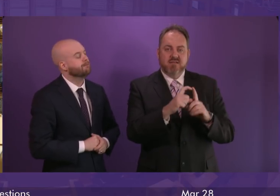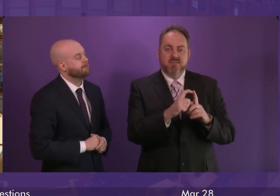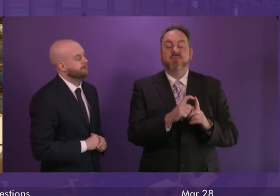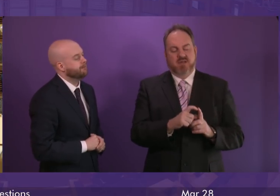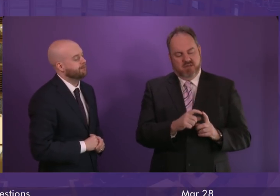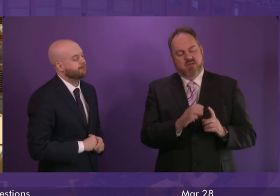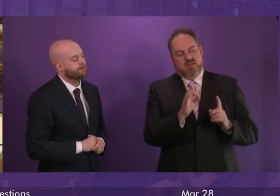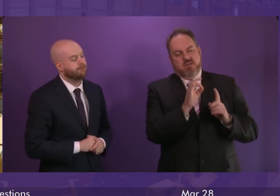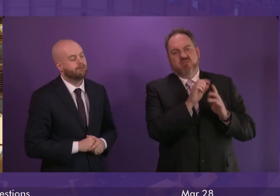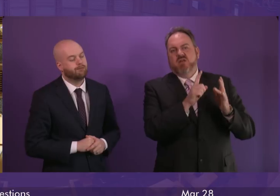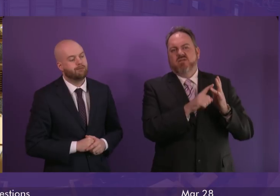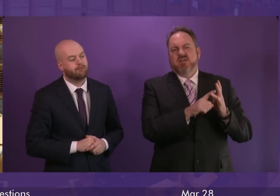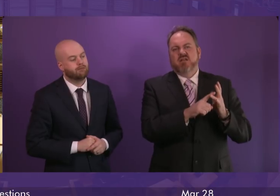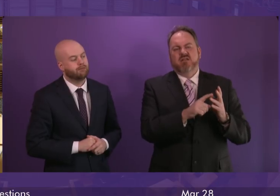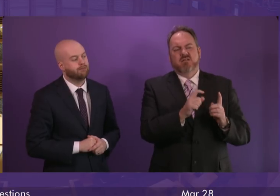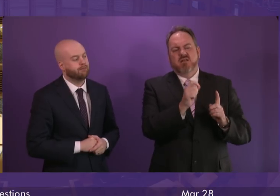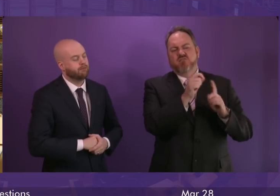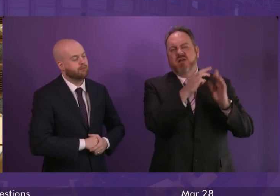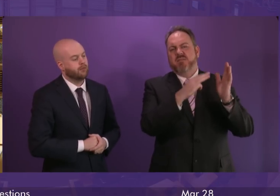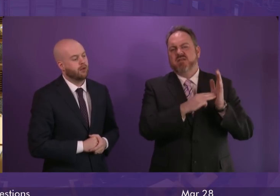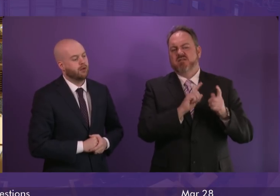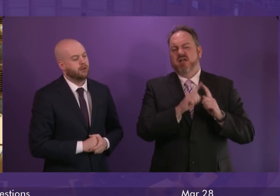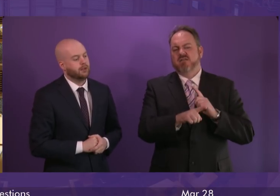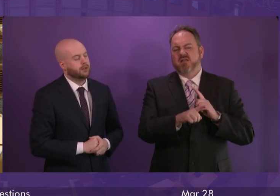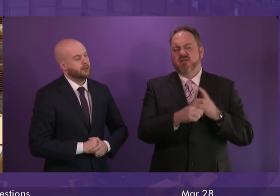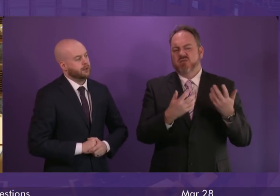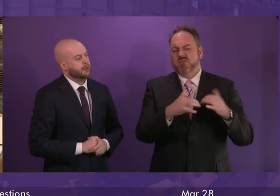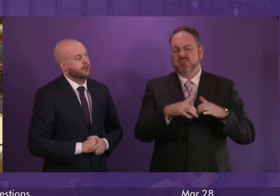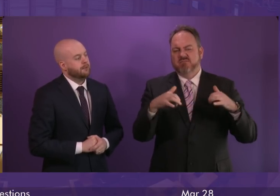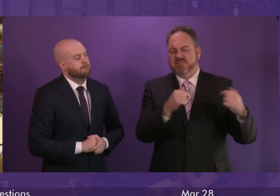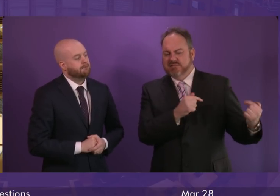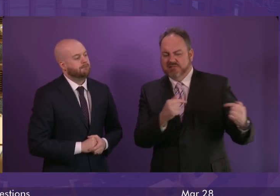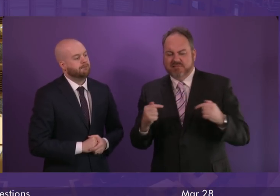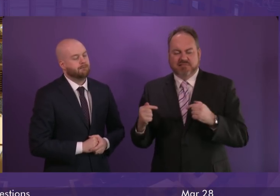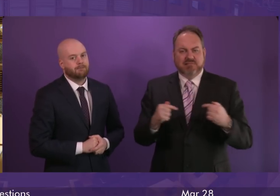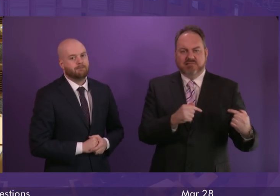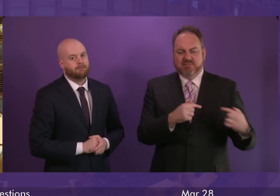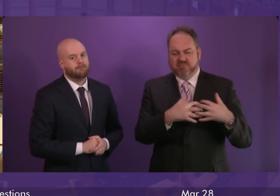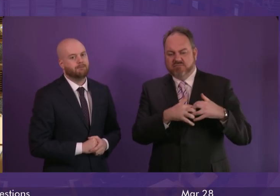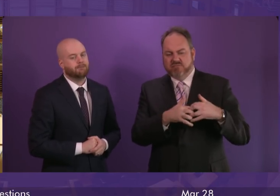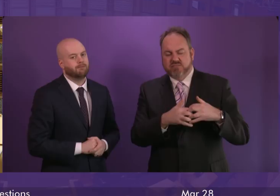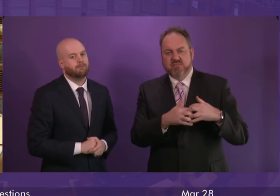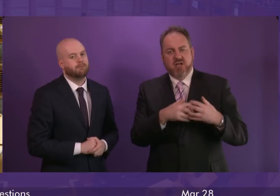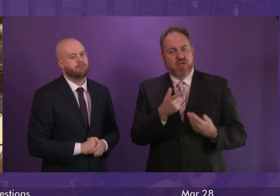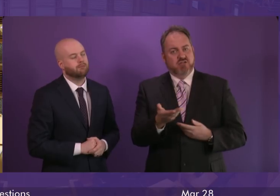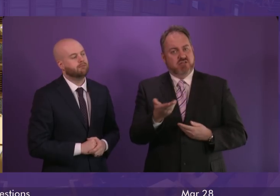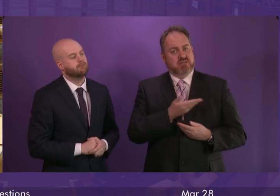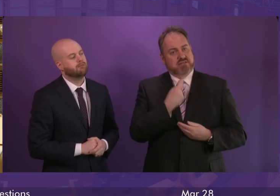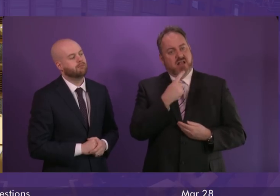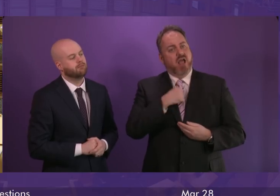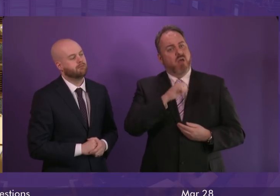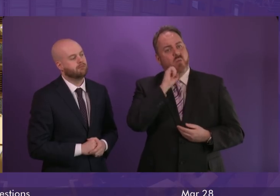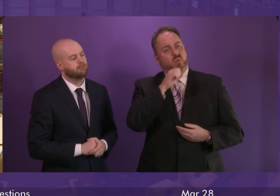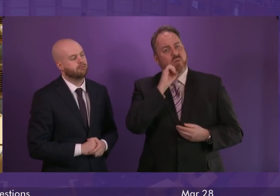The Prime Minister's answer to Commons gridlock and Brexit meltdown is to offer to resign again.